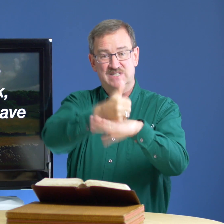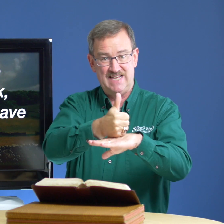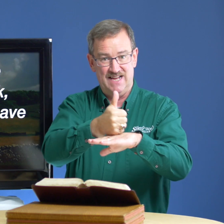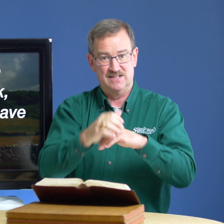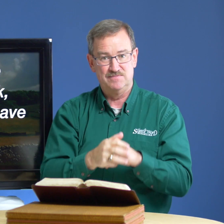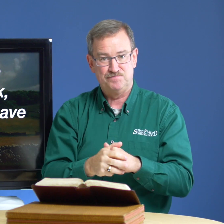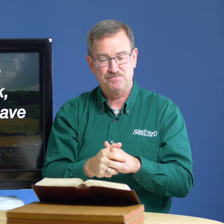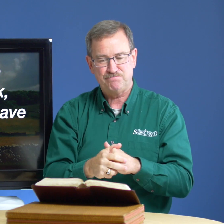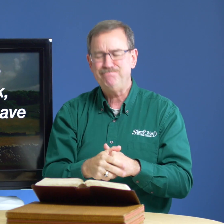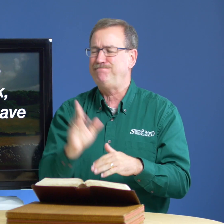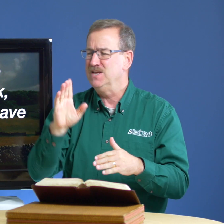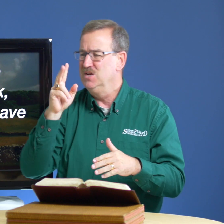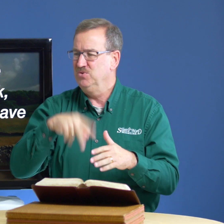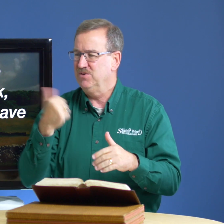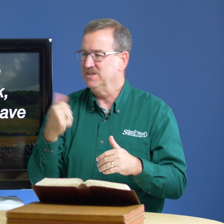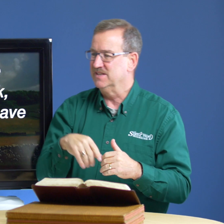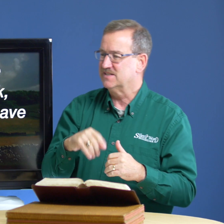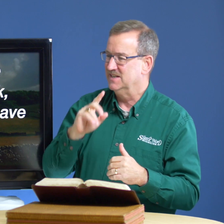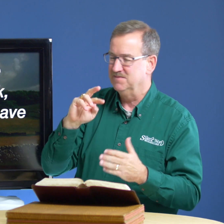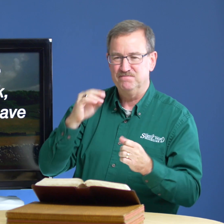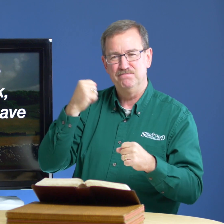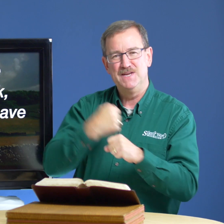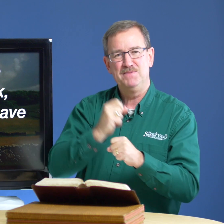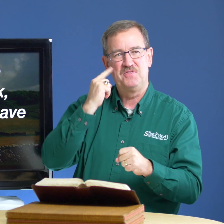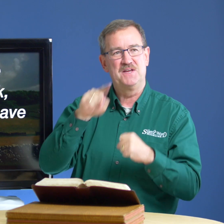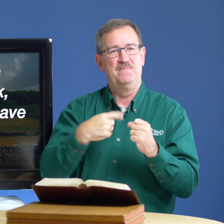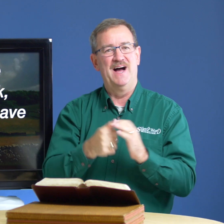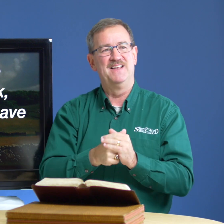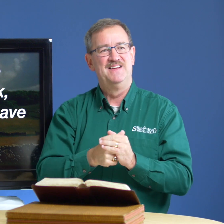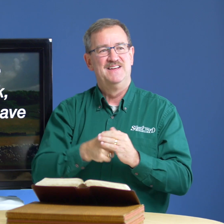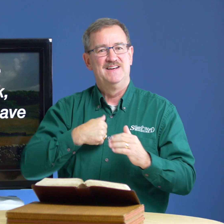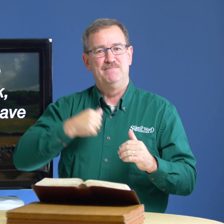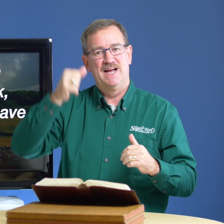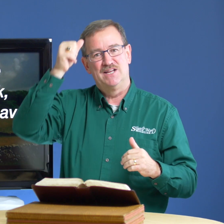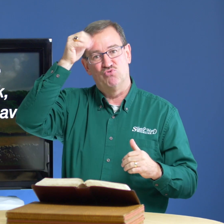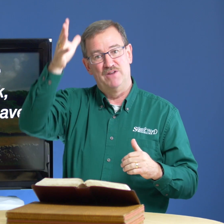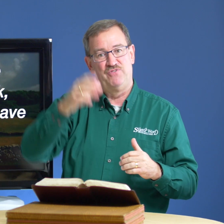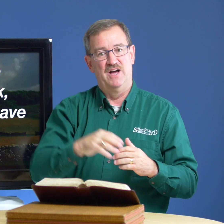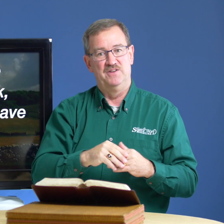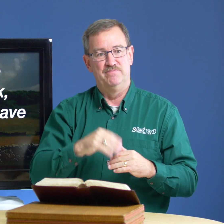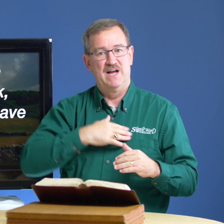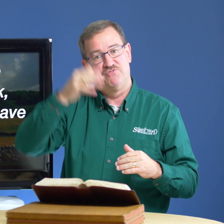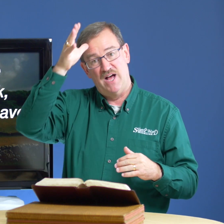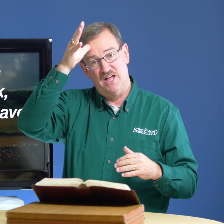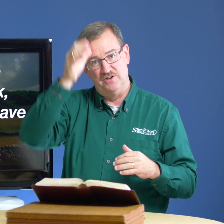set when i read this it made me think about my grandfather my father